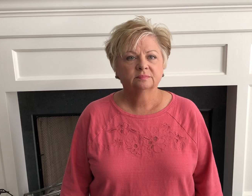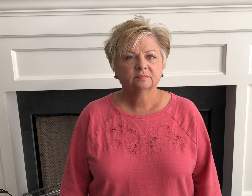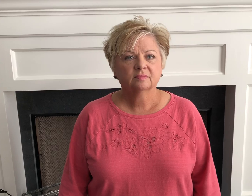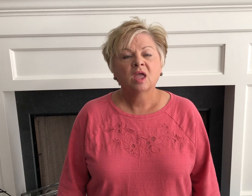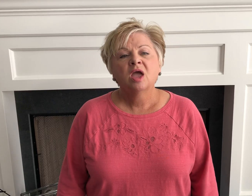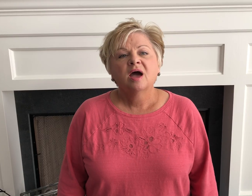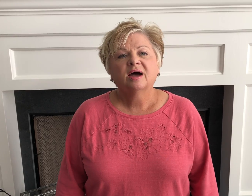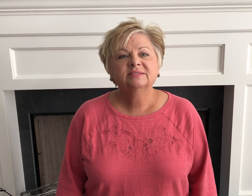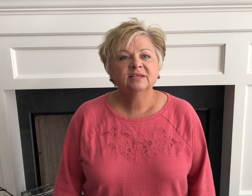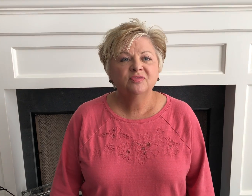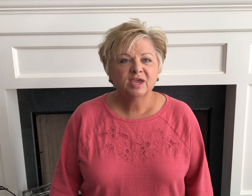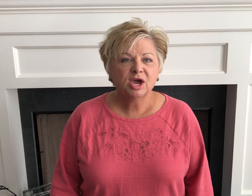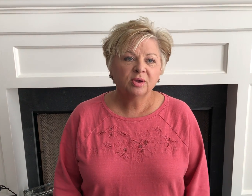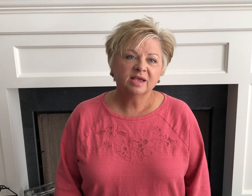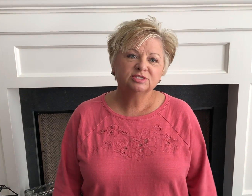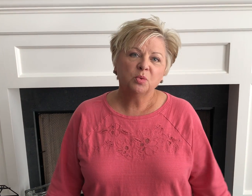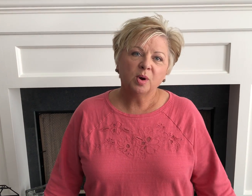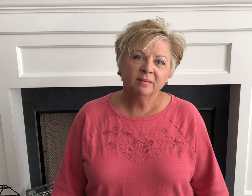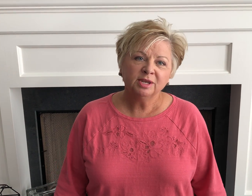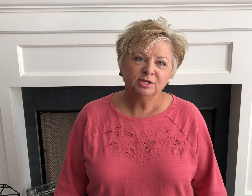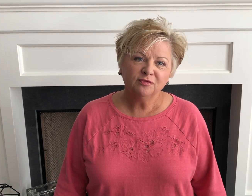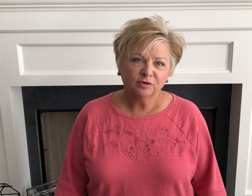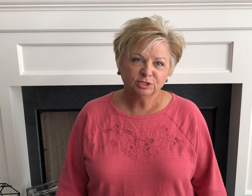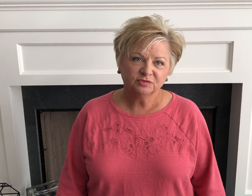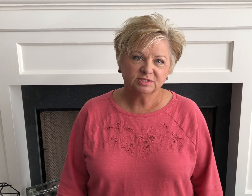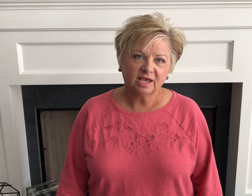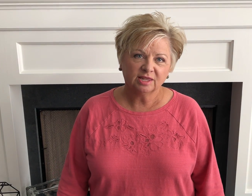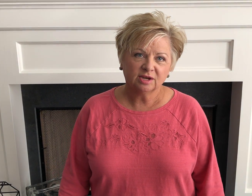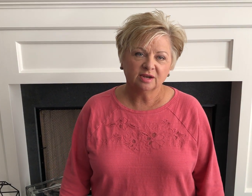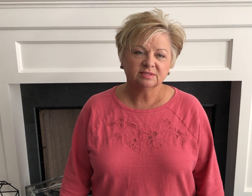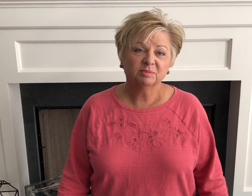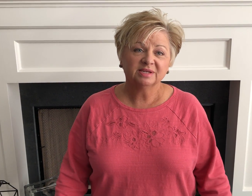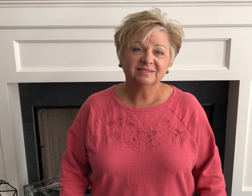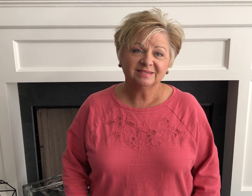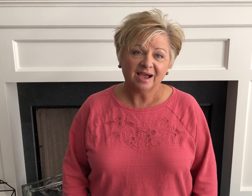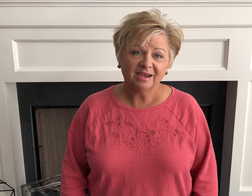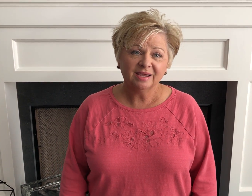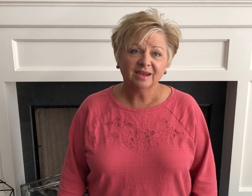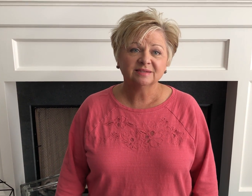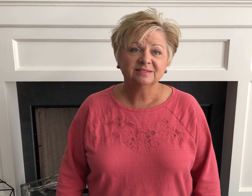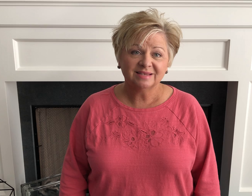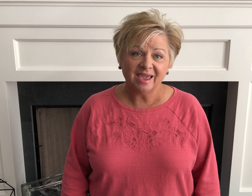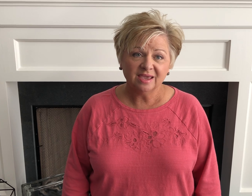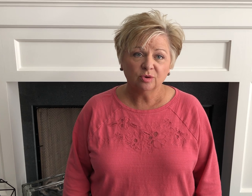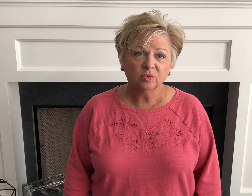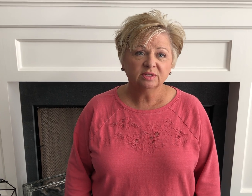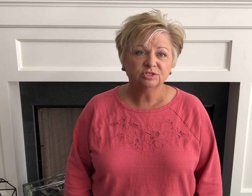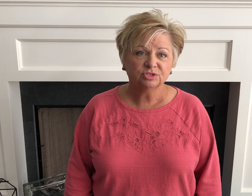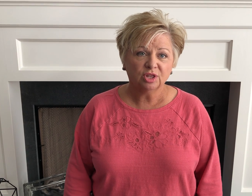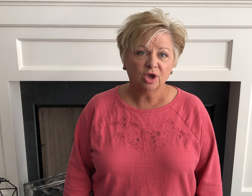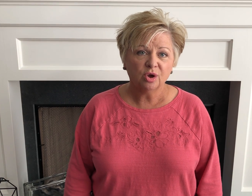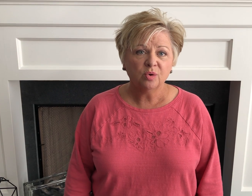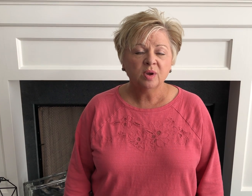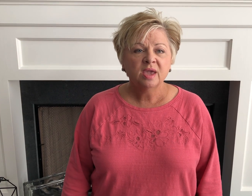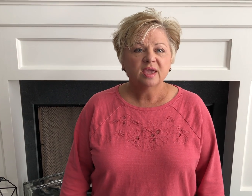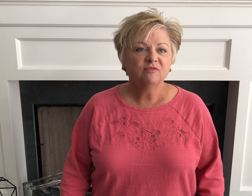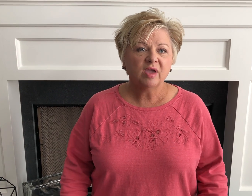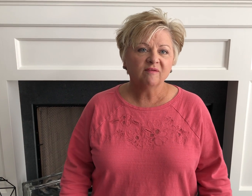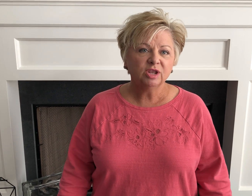hi Cynthia okay so what I'm gonna do first for silent night is I'm gonna sign it and say it really slow and if you have any